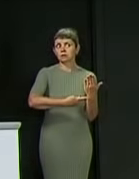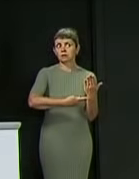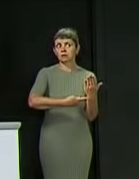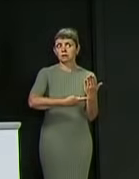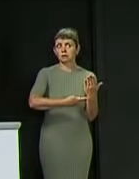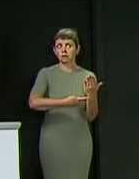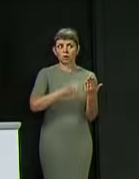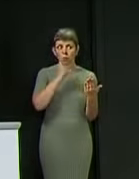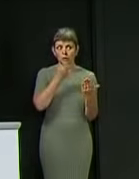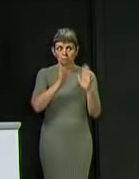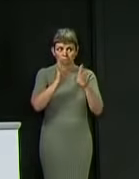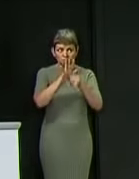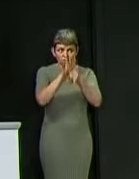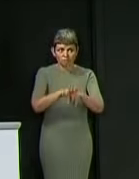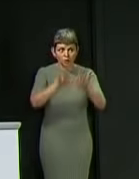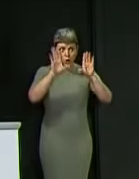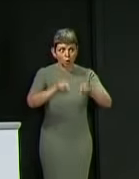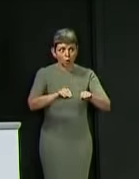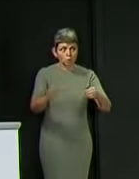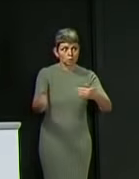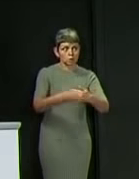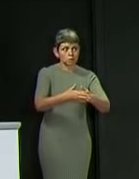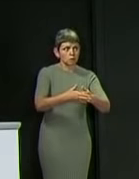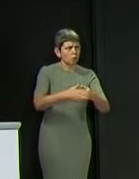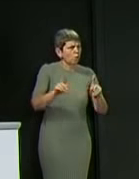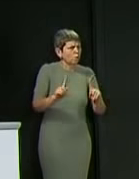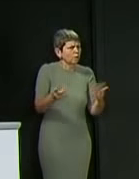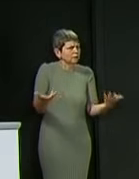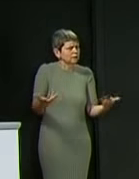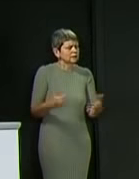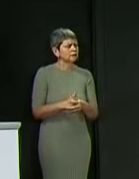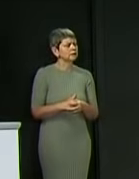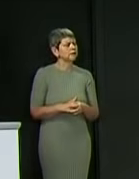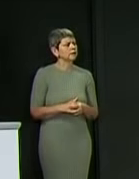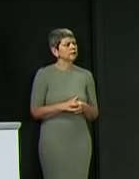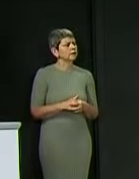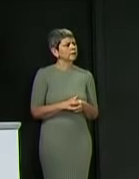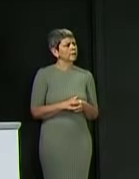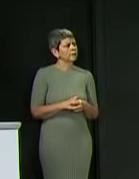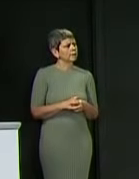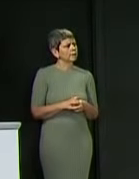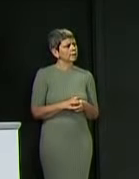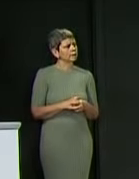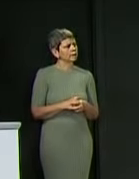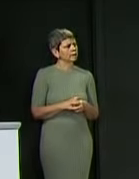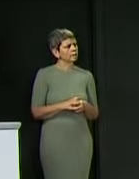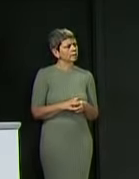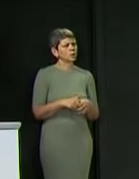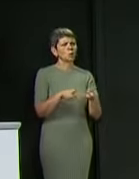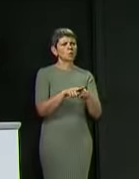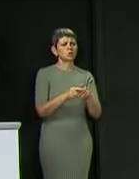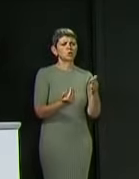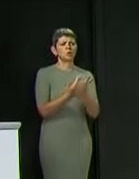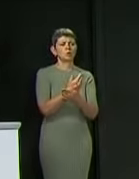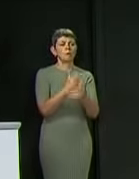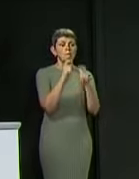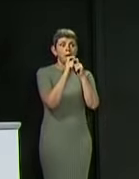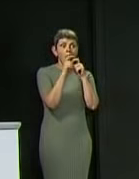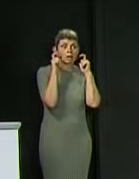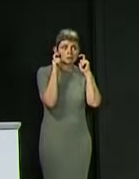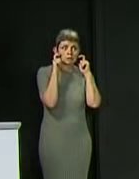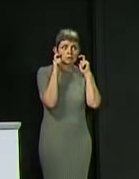this be treated? And can I also ask, just link to that issue, just with the new kind of mask rules, the new mask regulations,